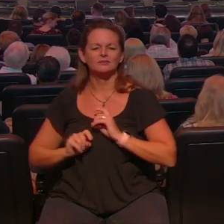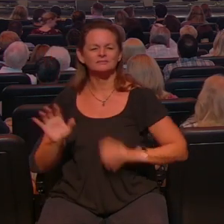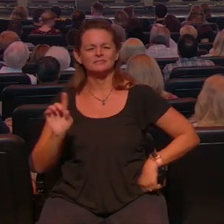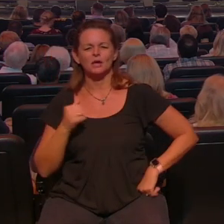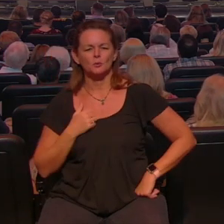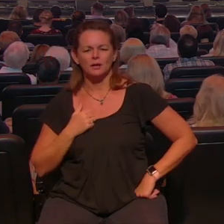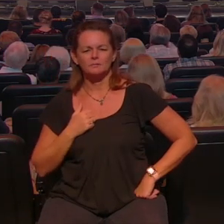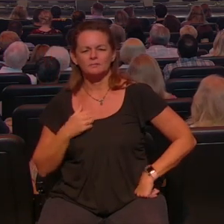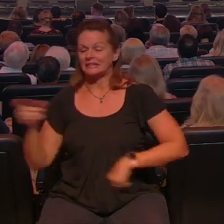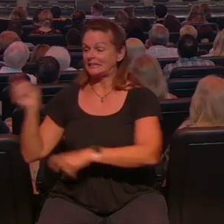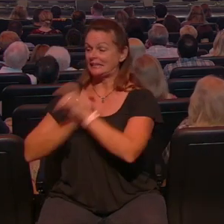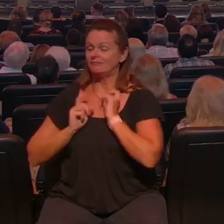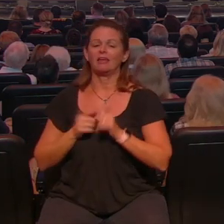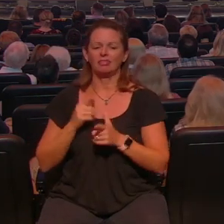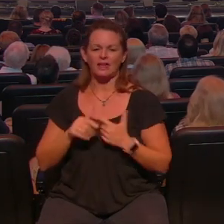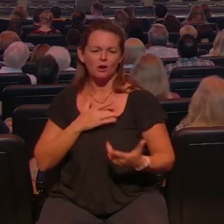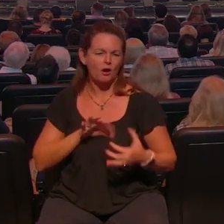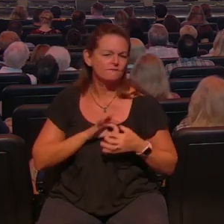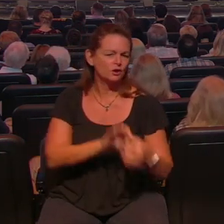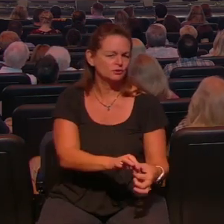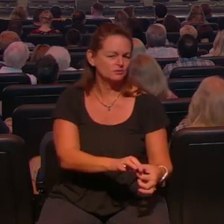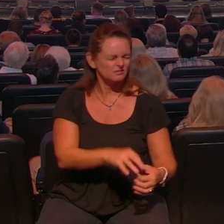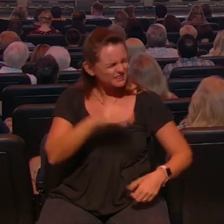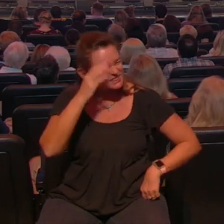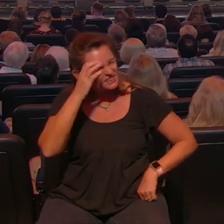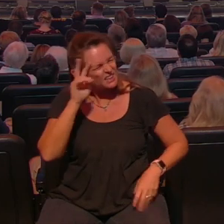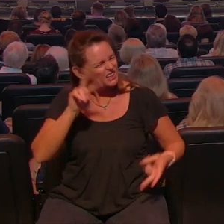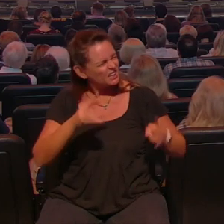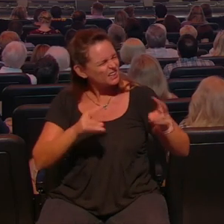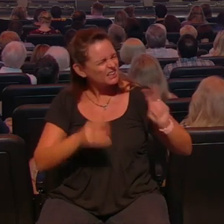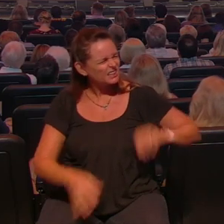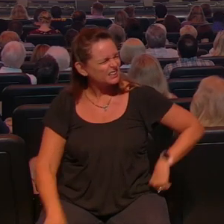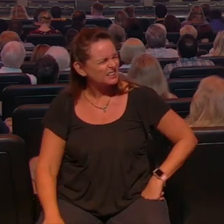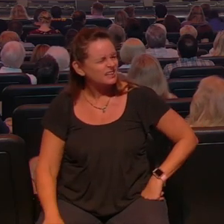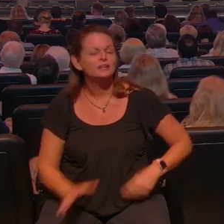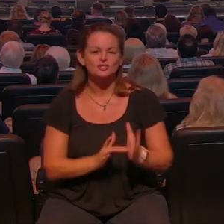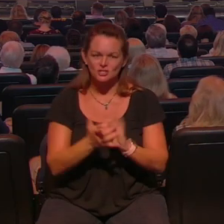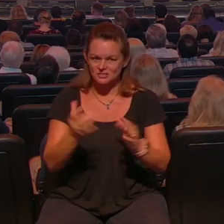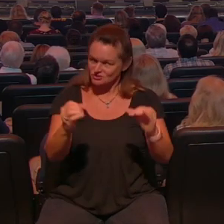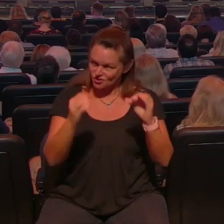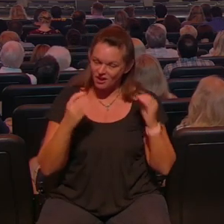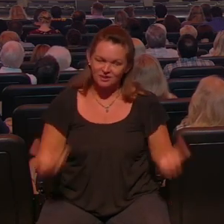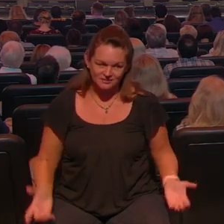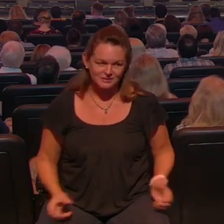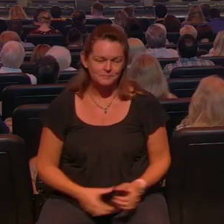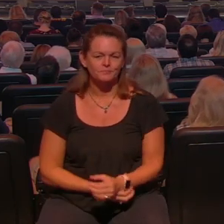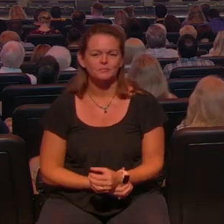can get them to give then they'll get their hearts in the church that's what Jesus said so I travel and speak at other churches